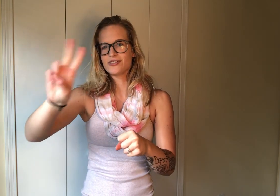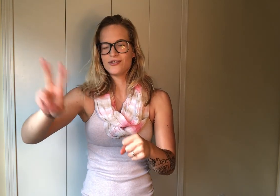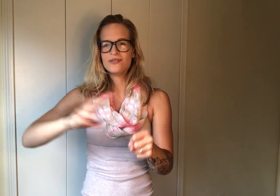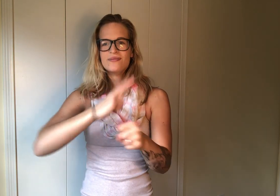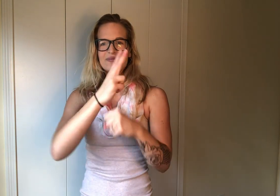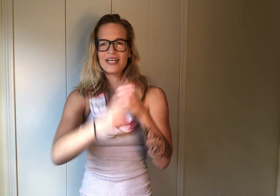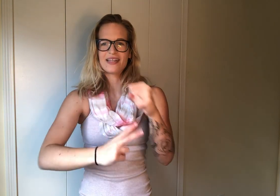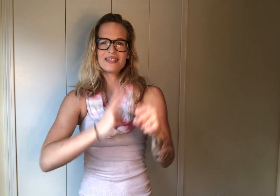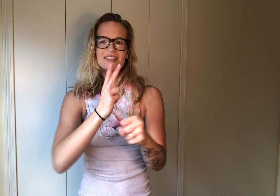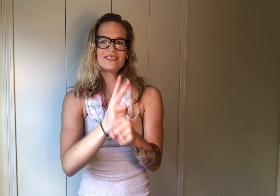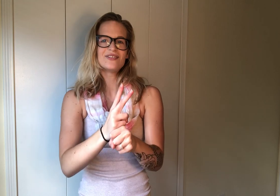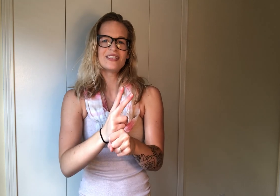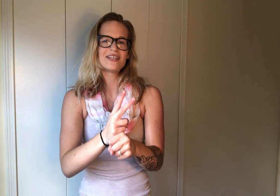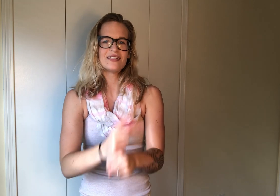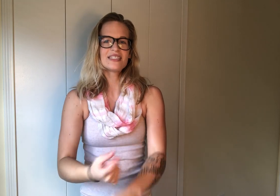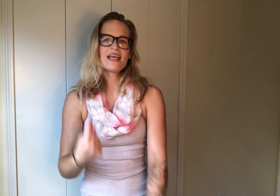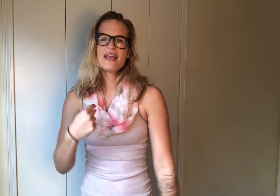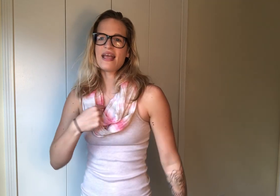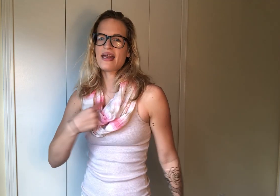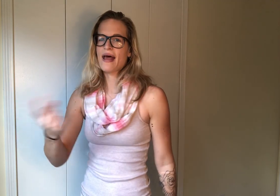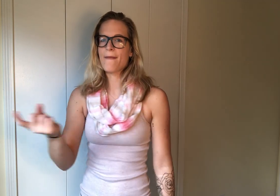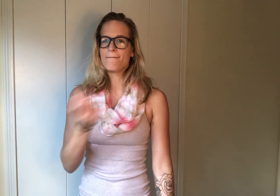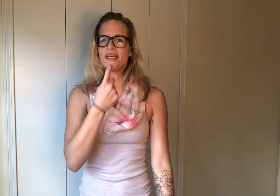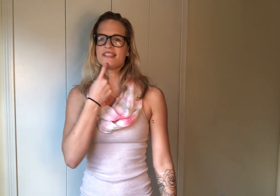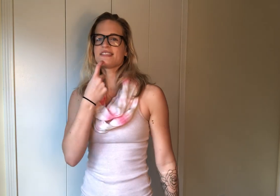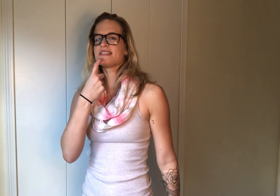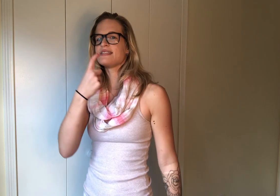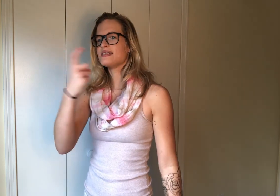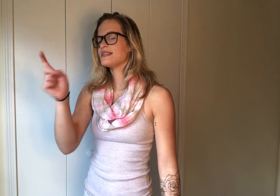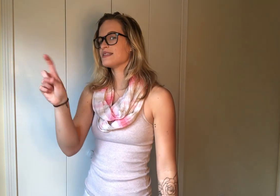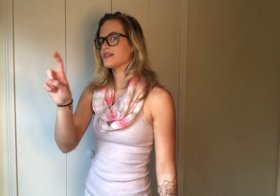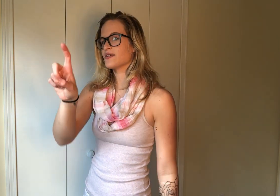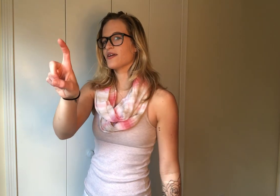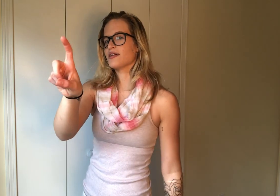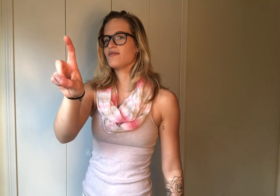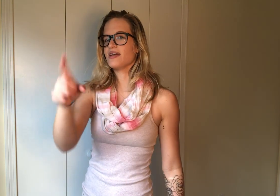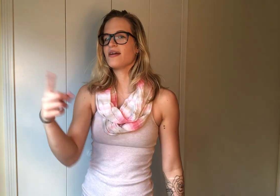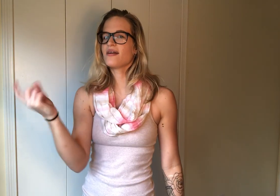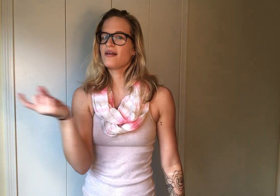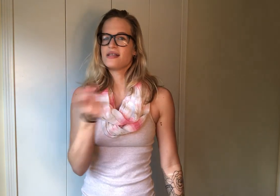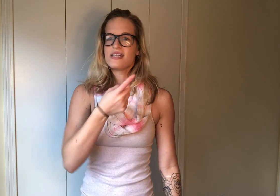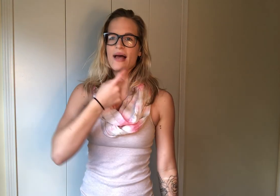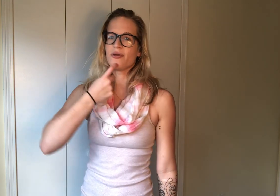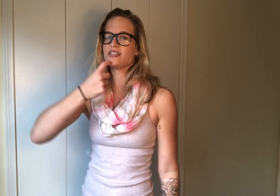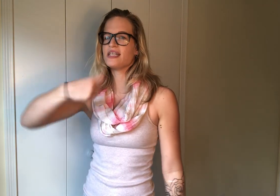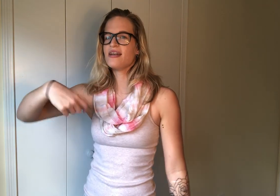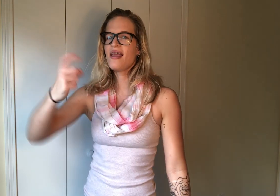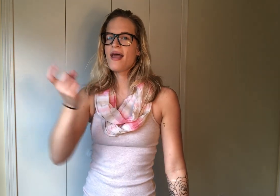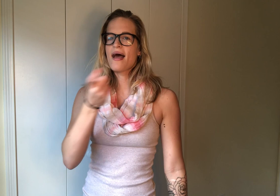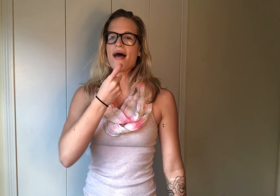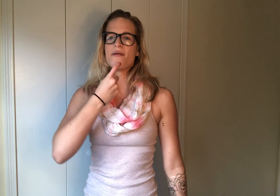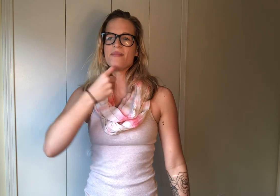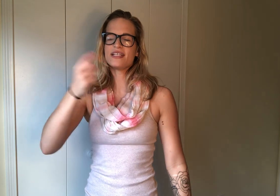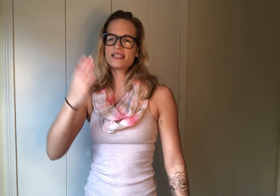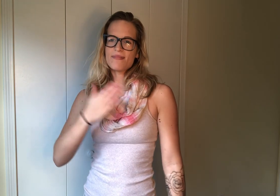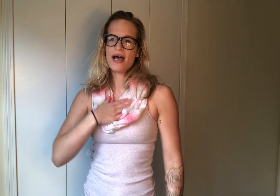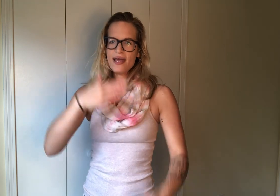two, like this, two years, and I miss, so crooked finger, and tap your chin, I miss my